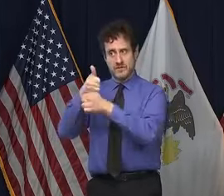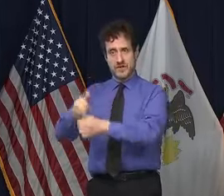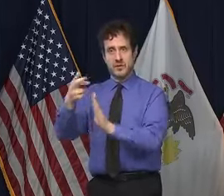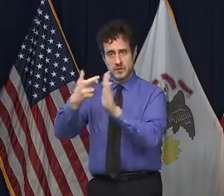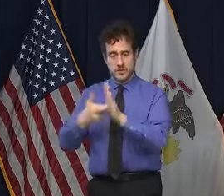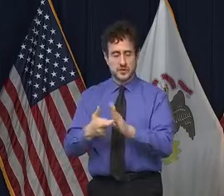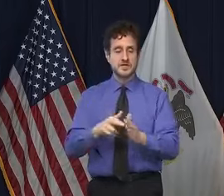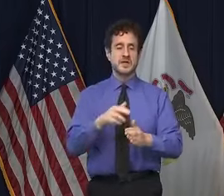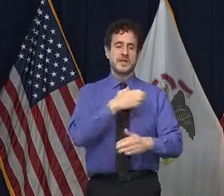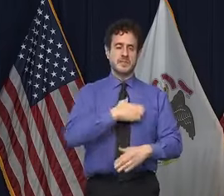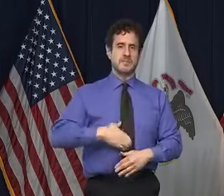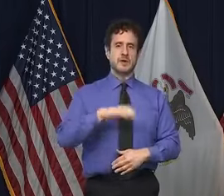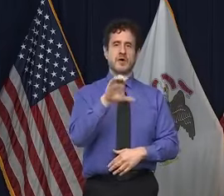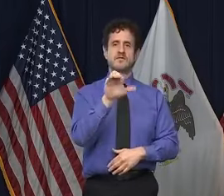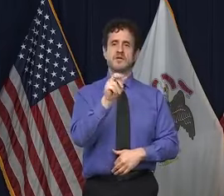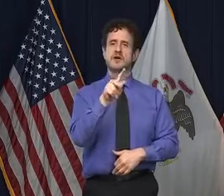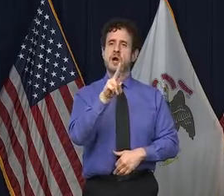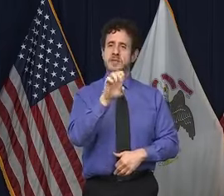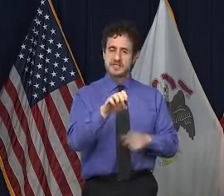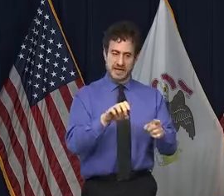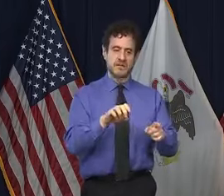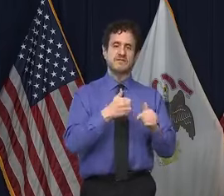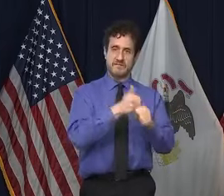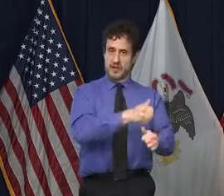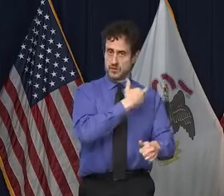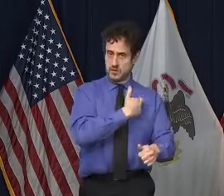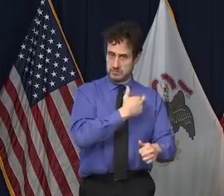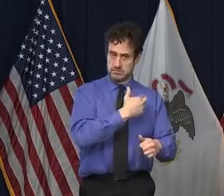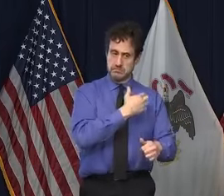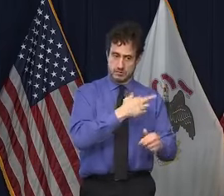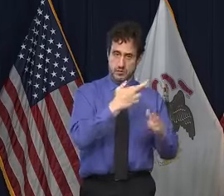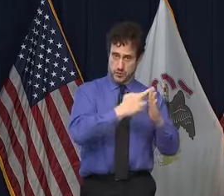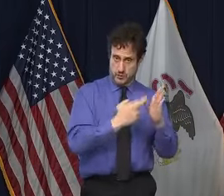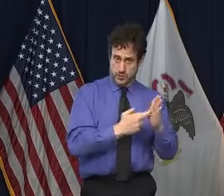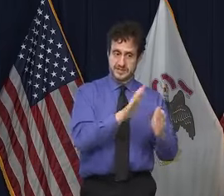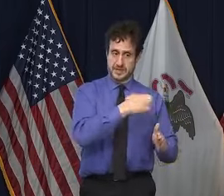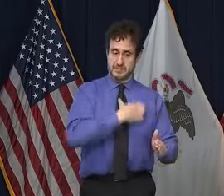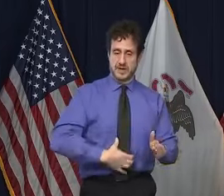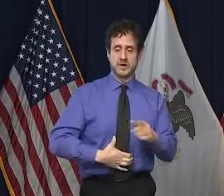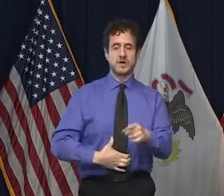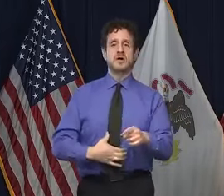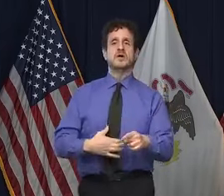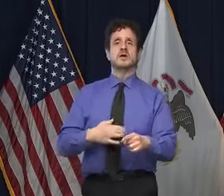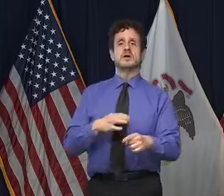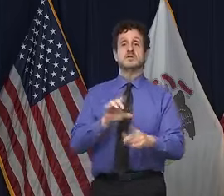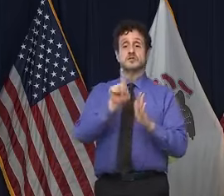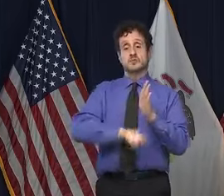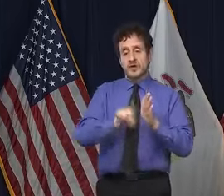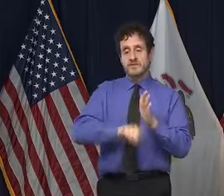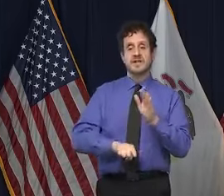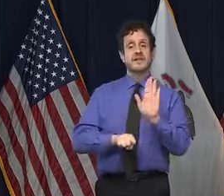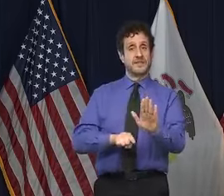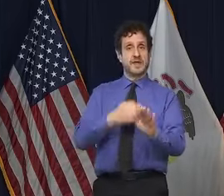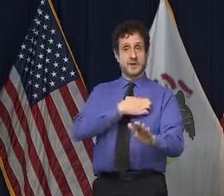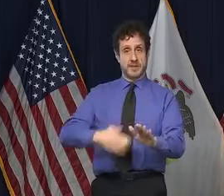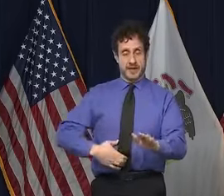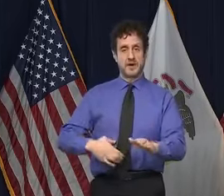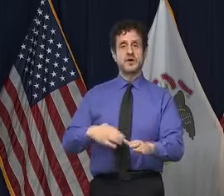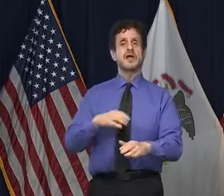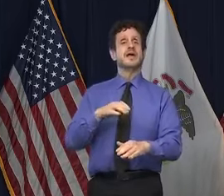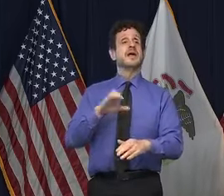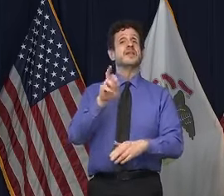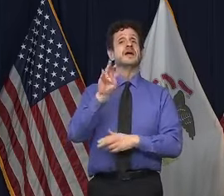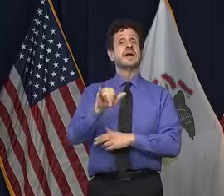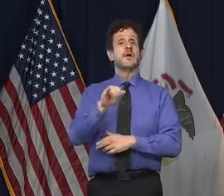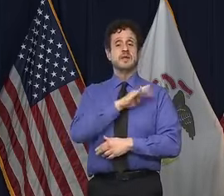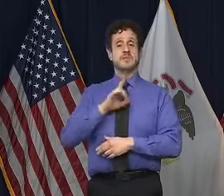mayor of Springfield, and the county chairman, county board chairman in Sangamon County who's really done an